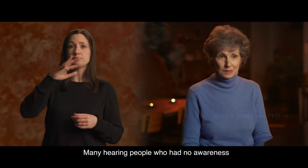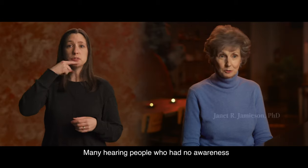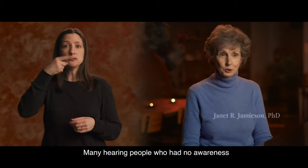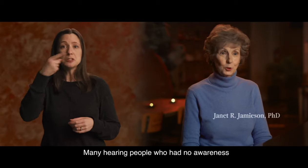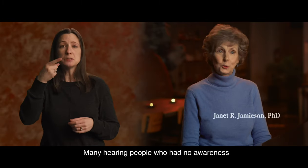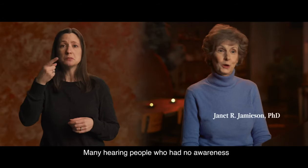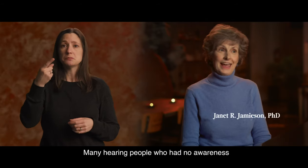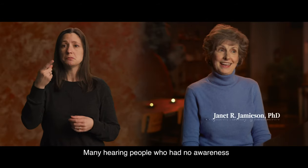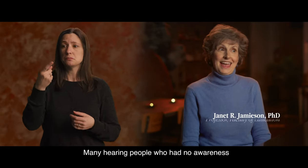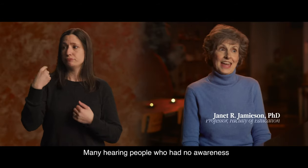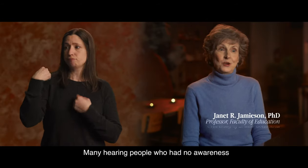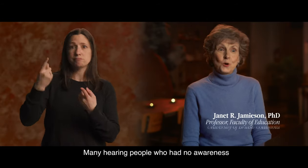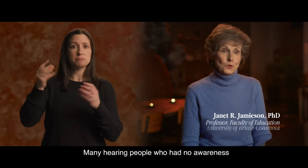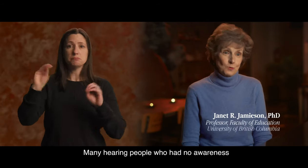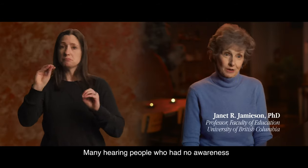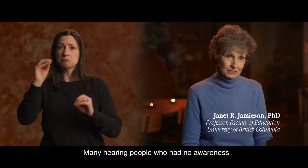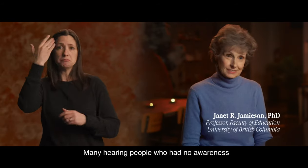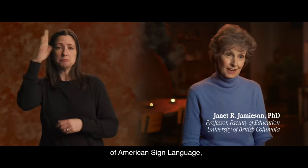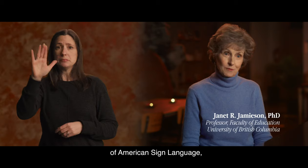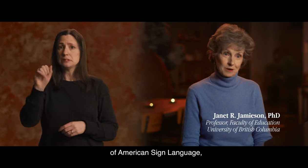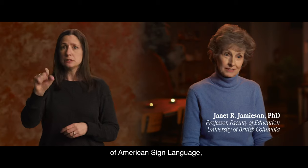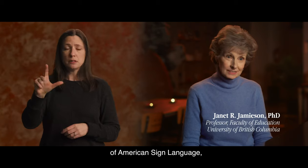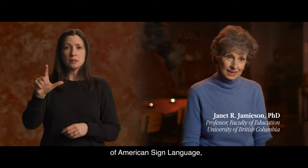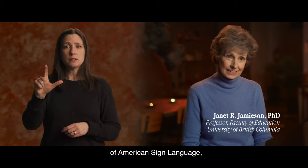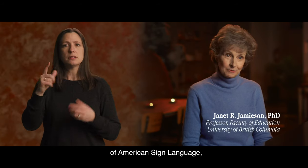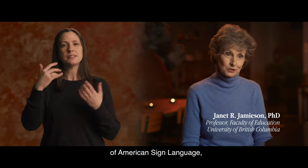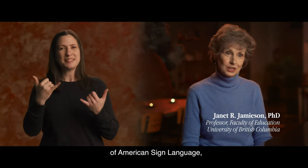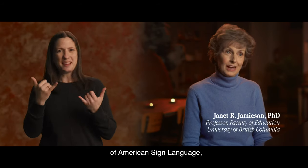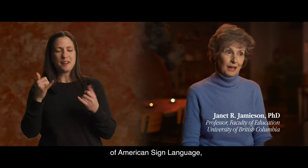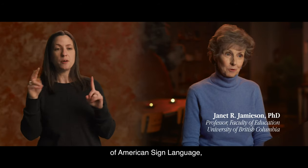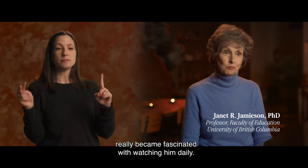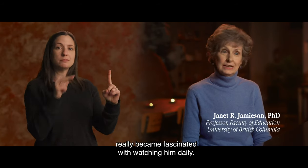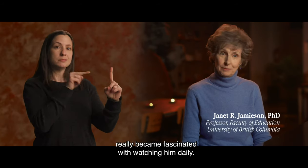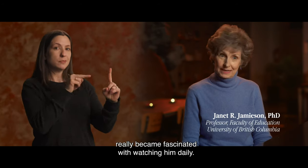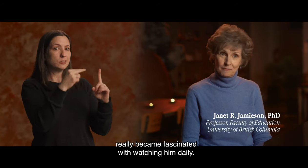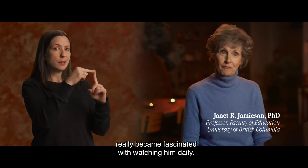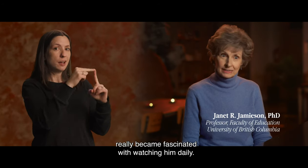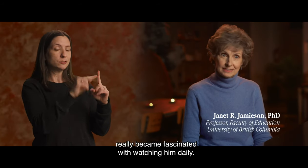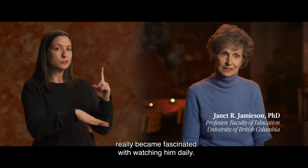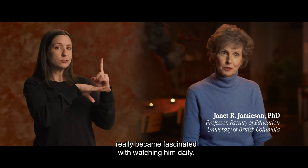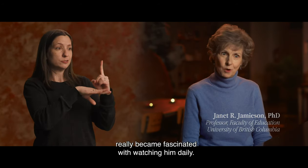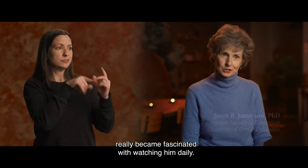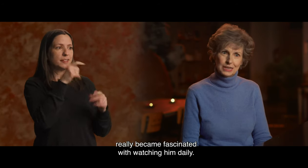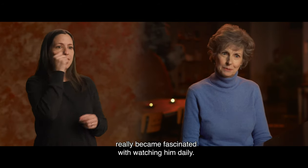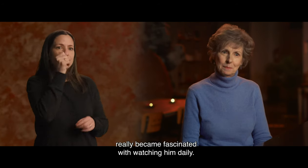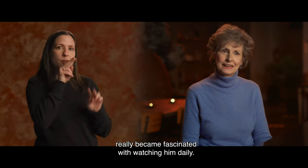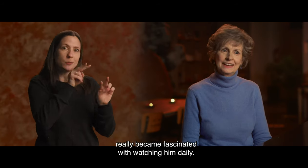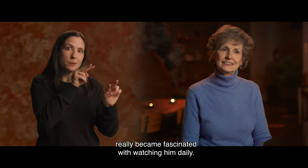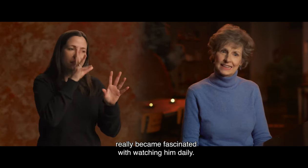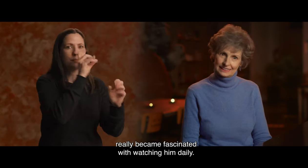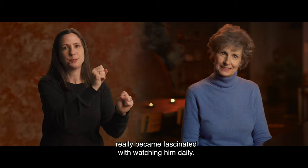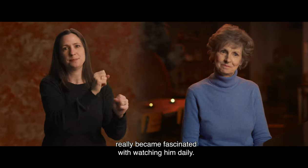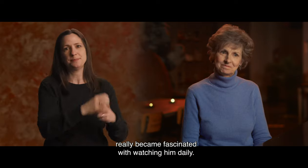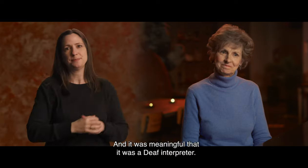hearing people who had no awareness of American Sign Language really became fascinated with watching him